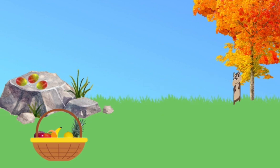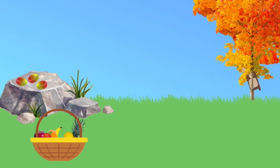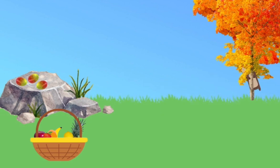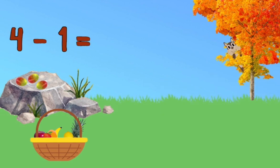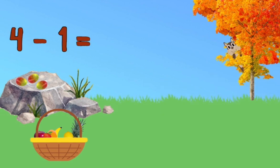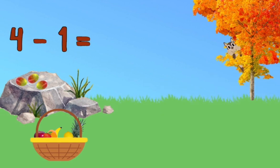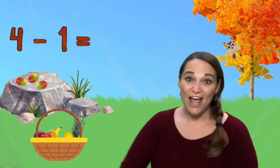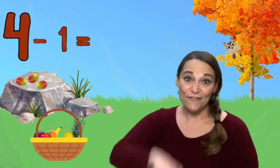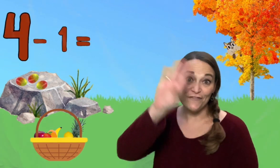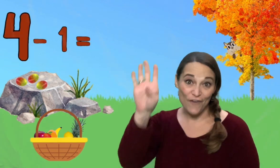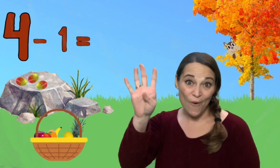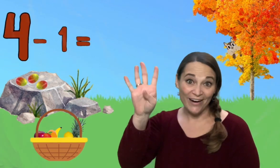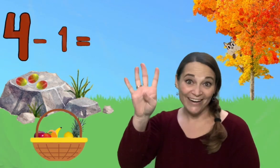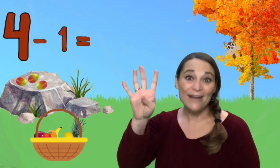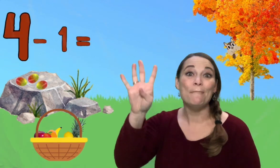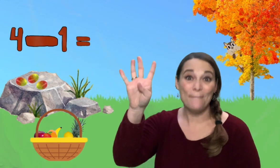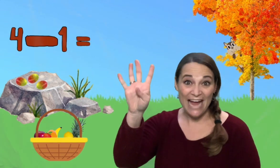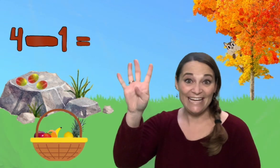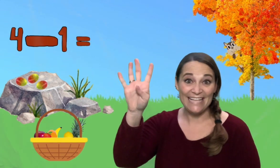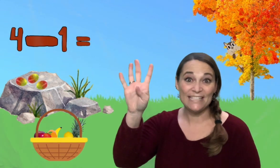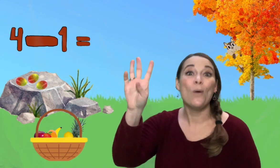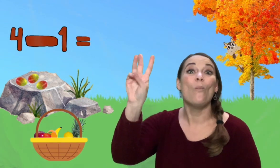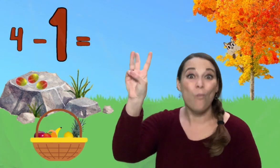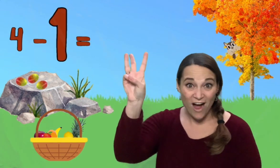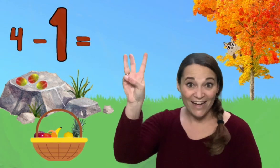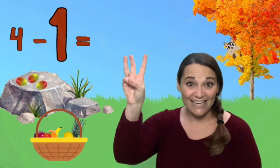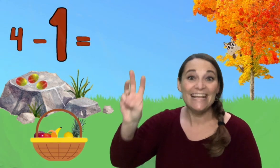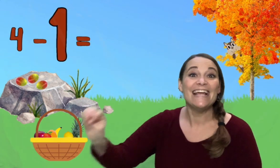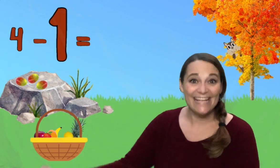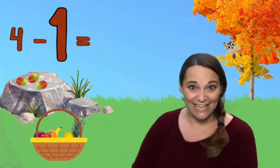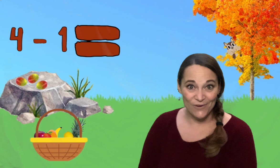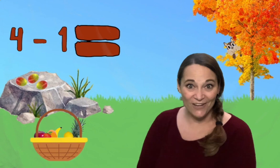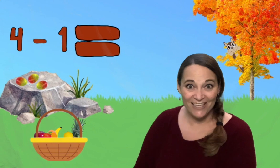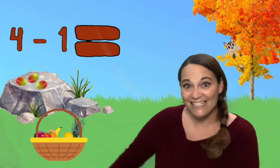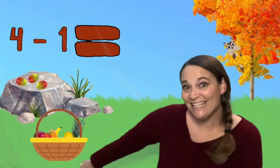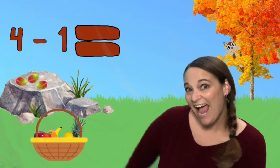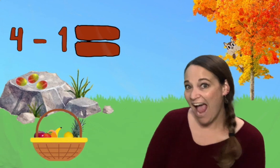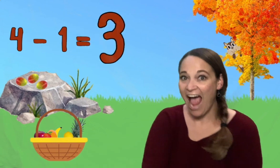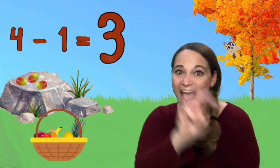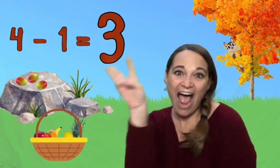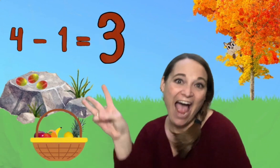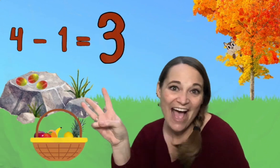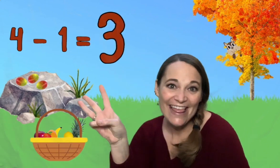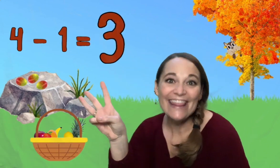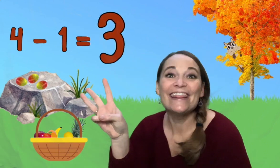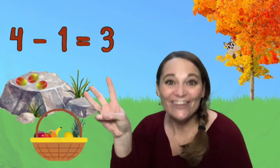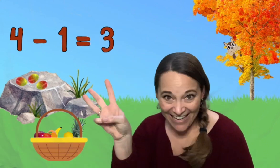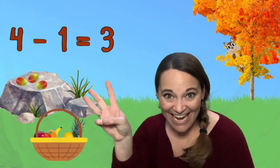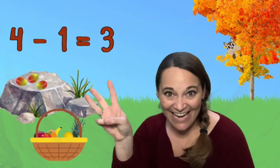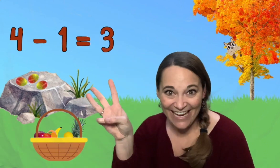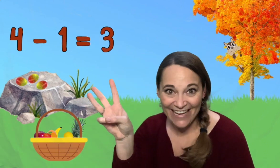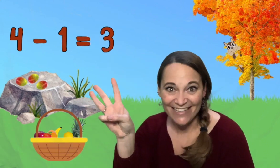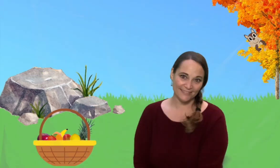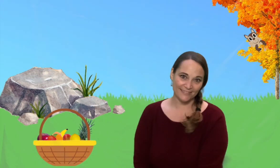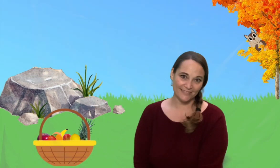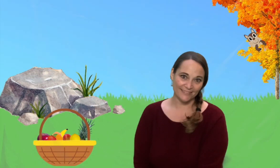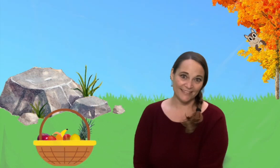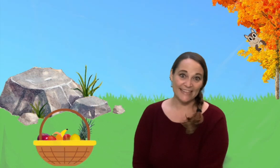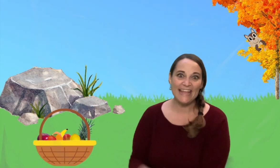four minus one equals three. That